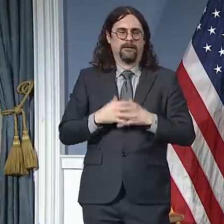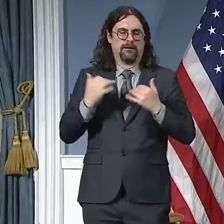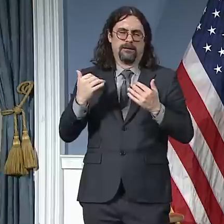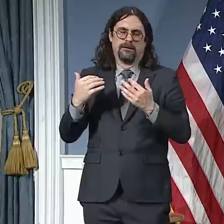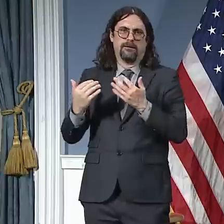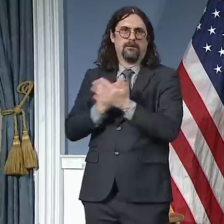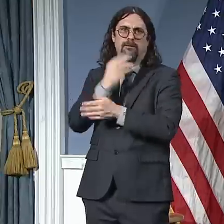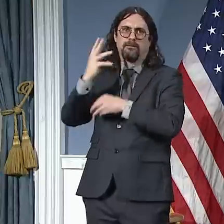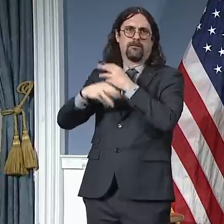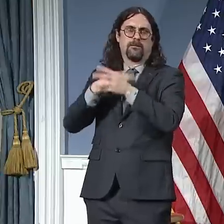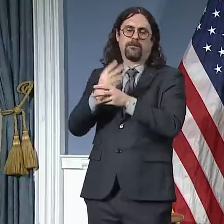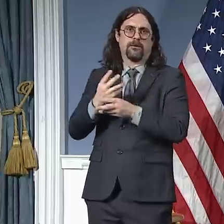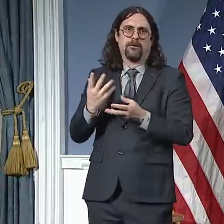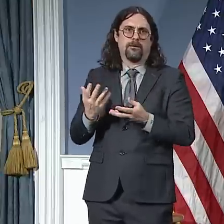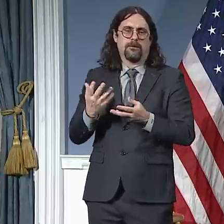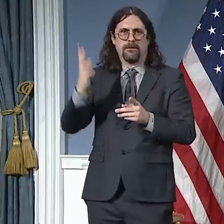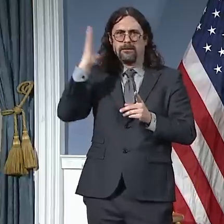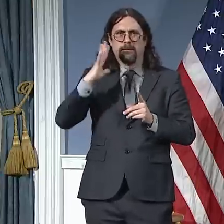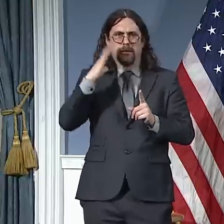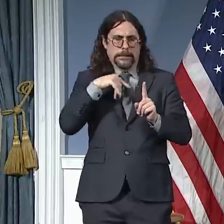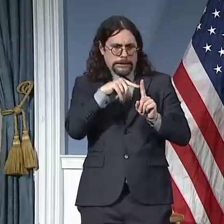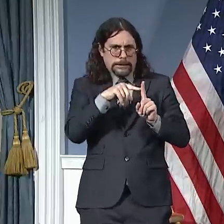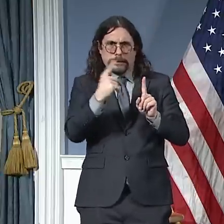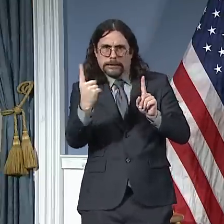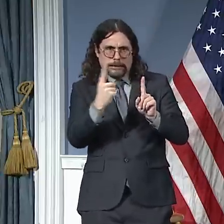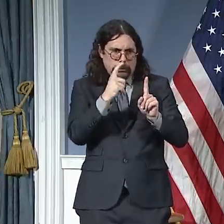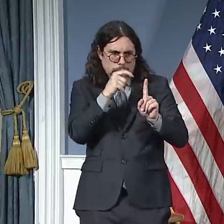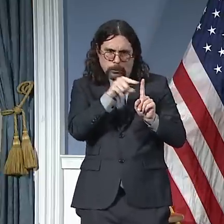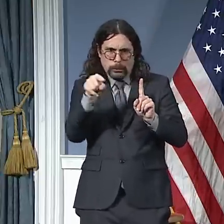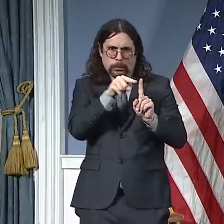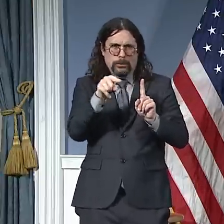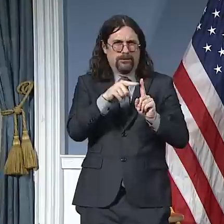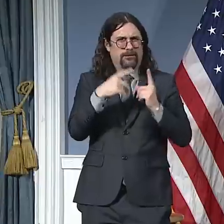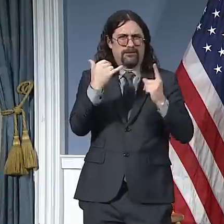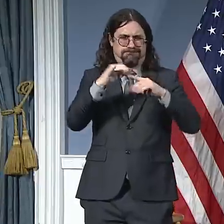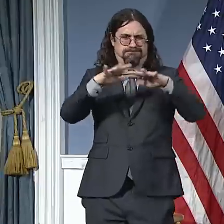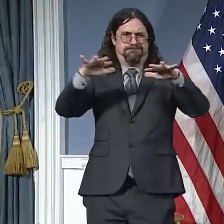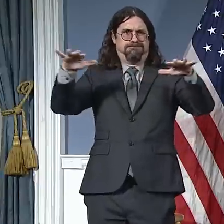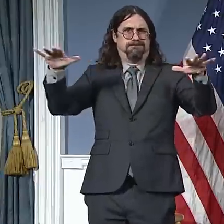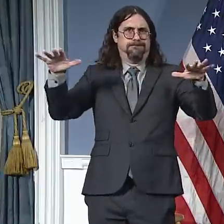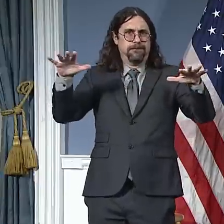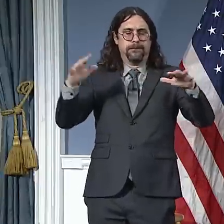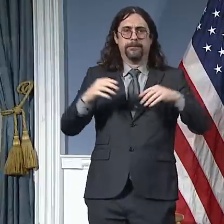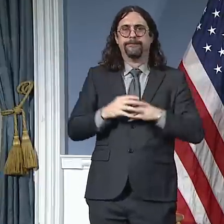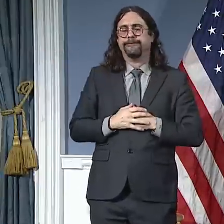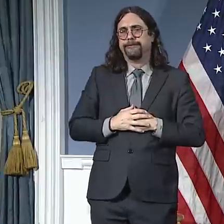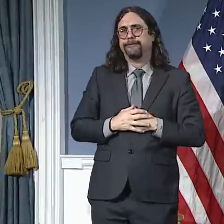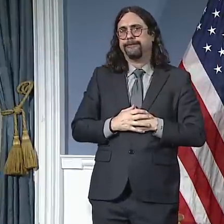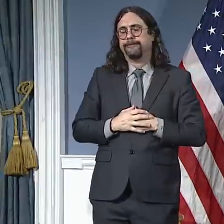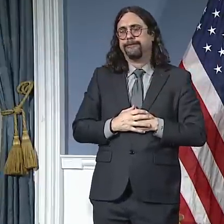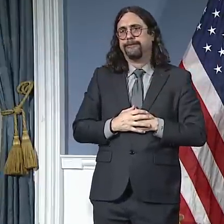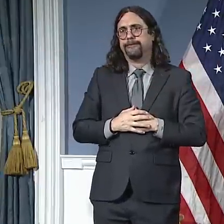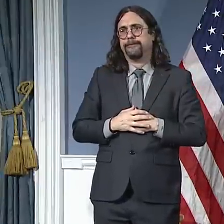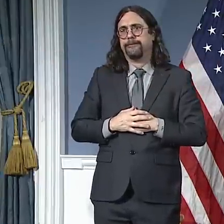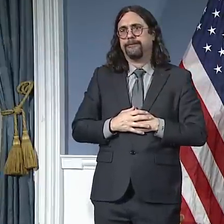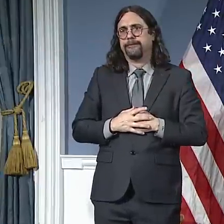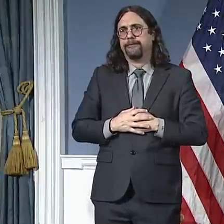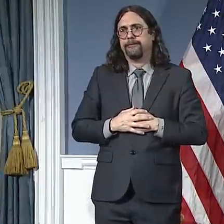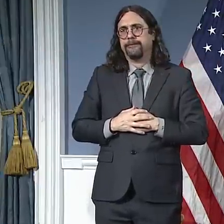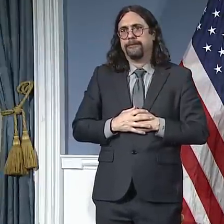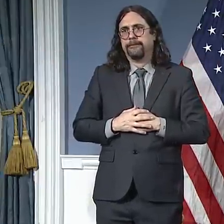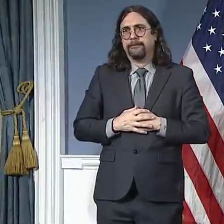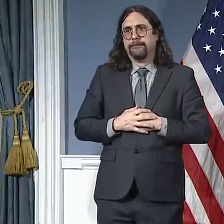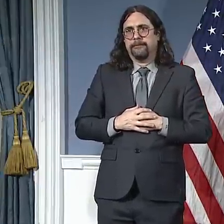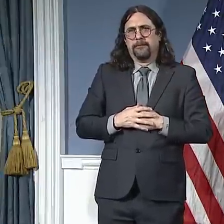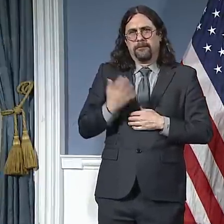Yes, sir. Well, think it's a good time to go over once again that, you know, we, once upon a time, we were able to trace very specifically with a very